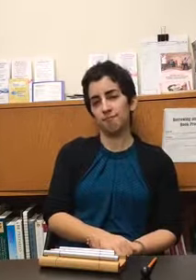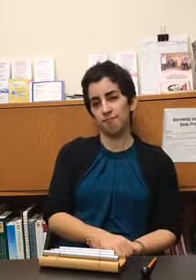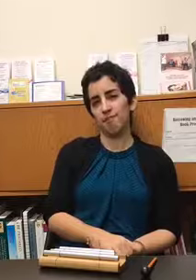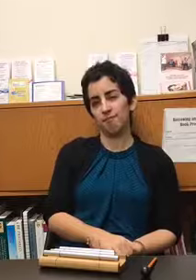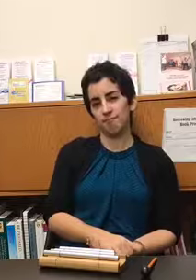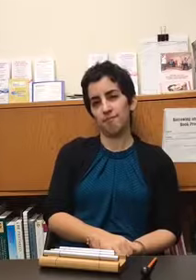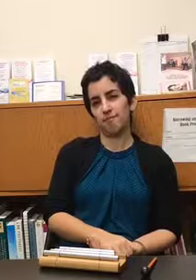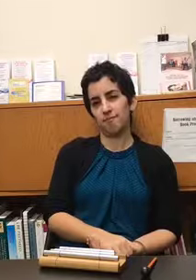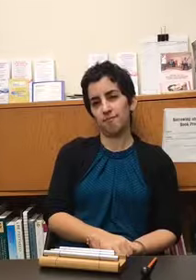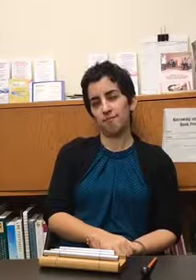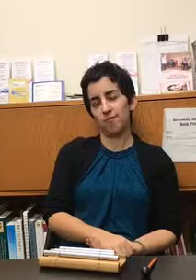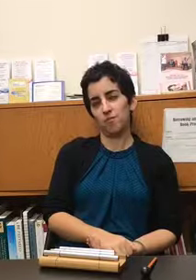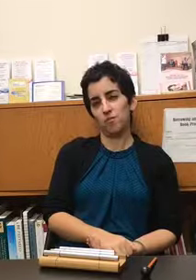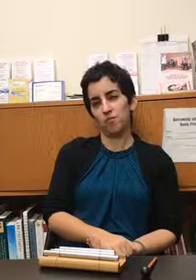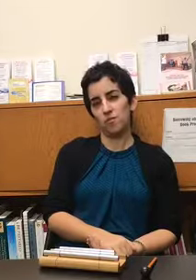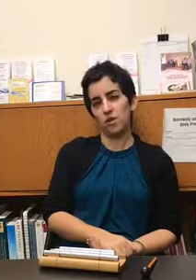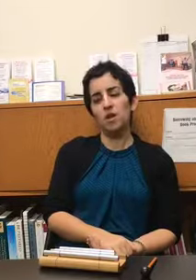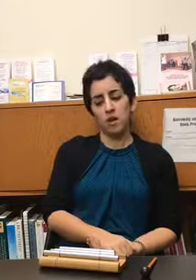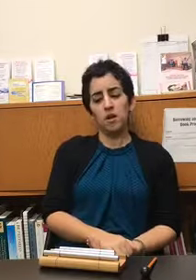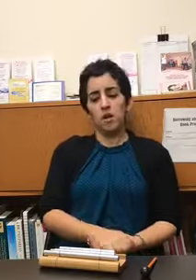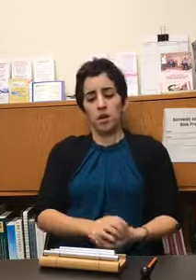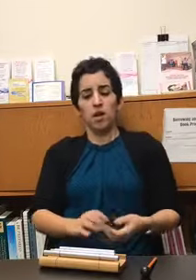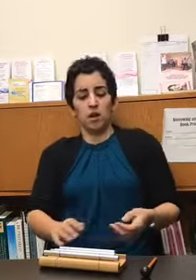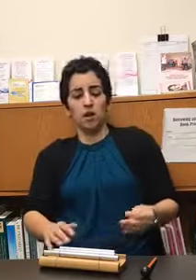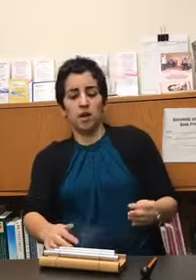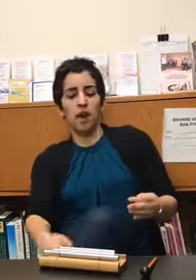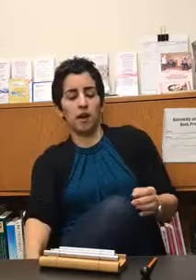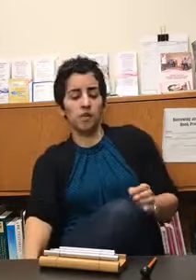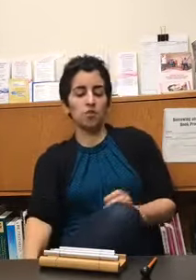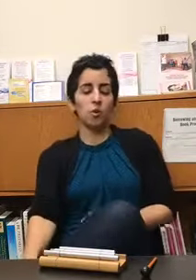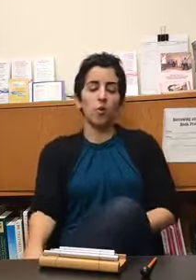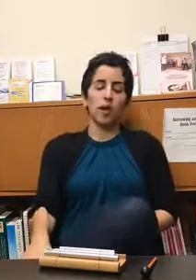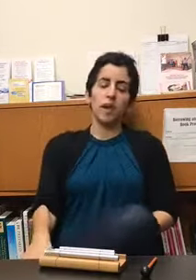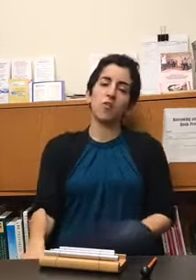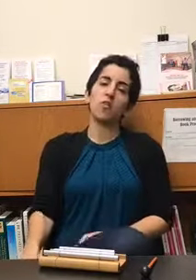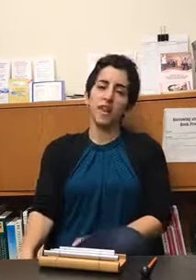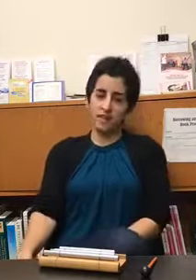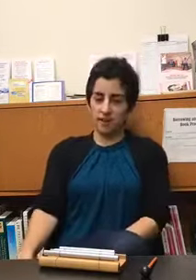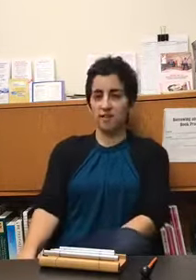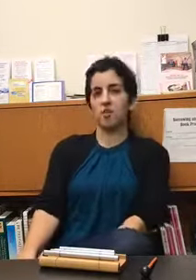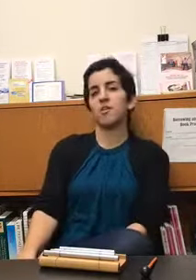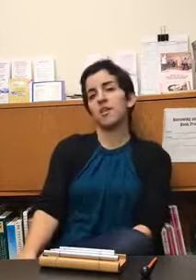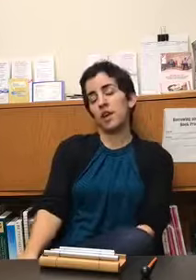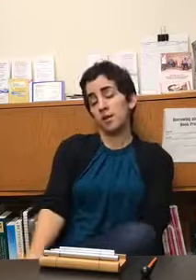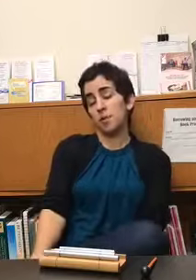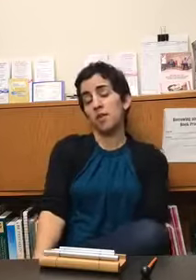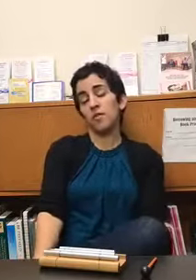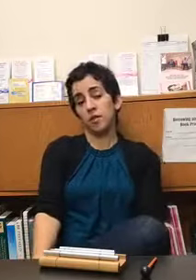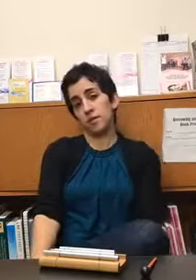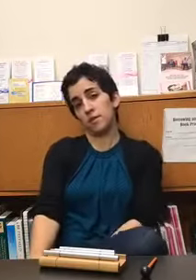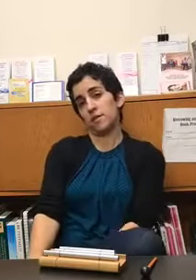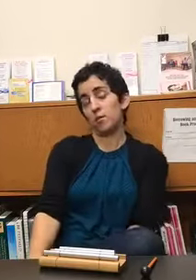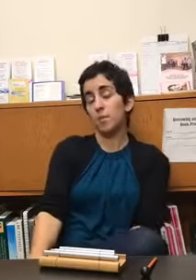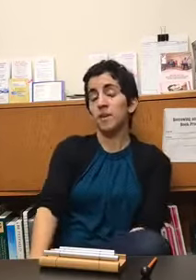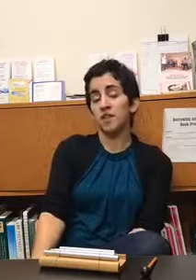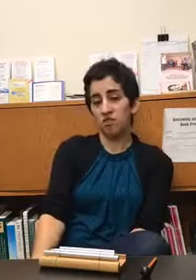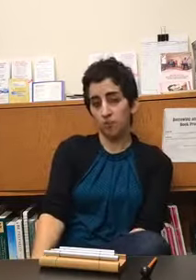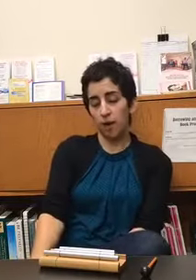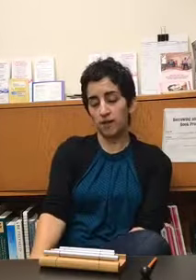meditation or using music yeah so if you'd like to get started in a mindfulness or meditation practice